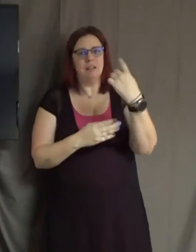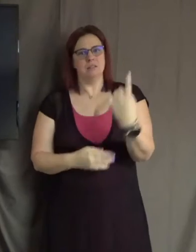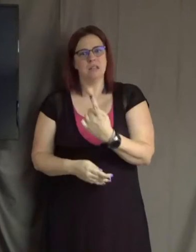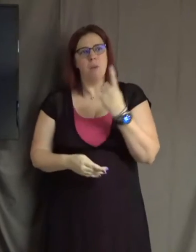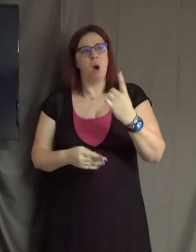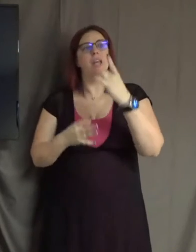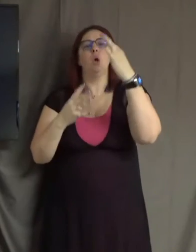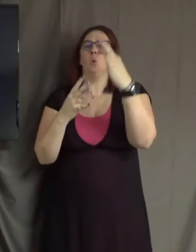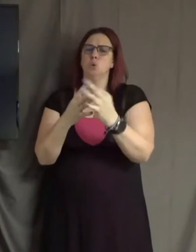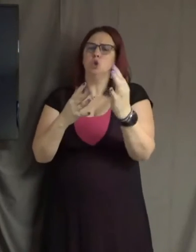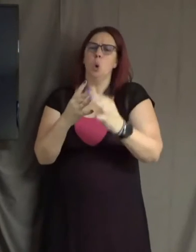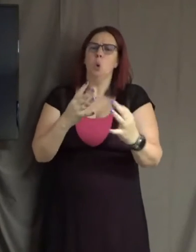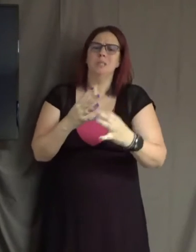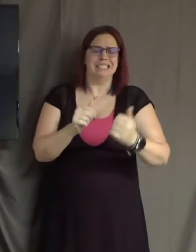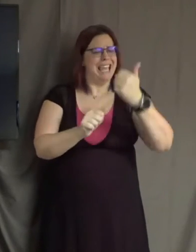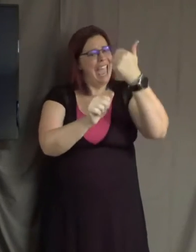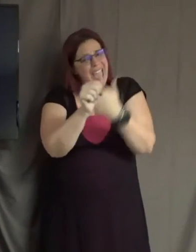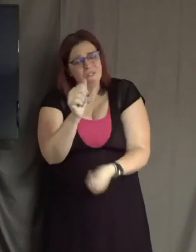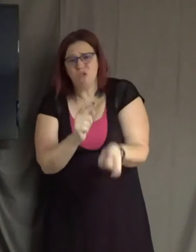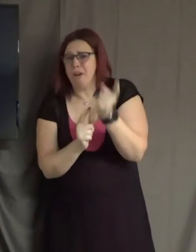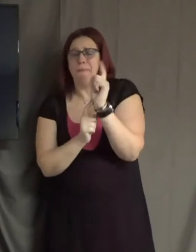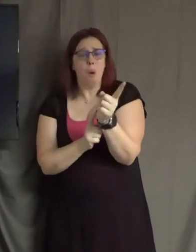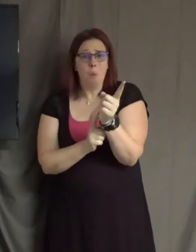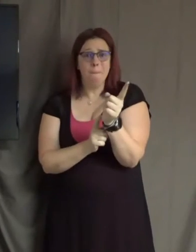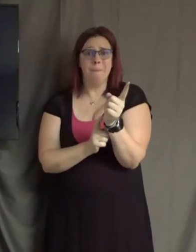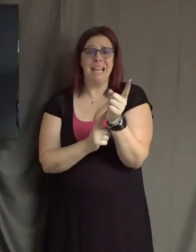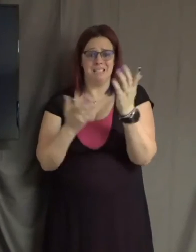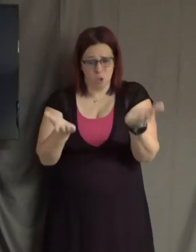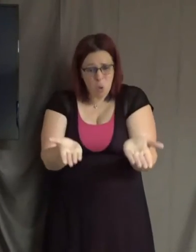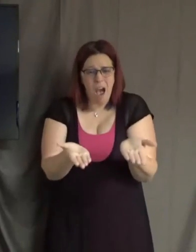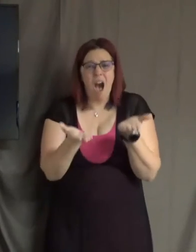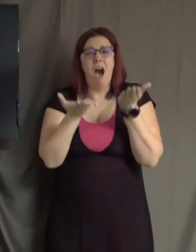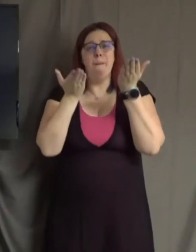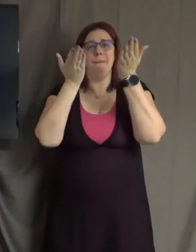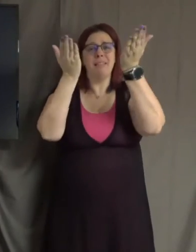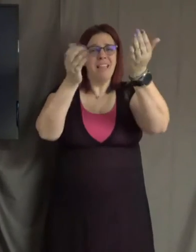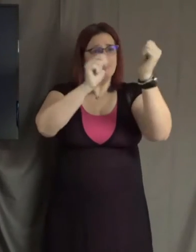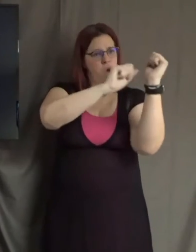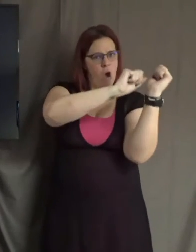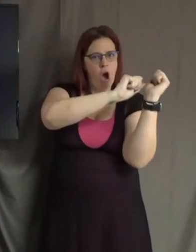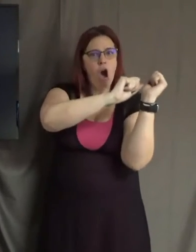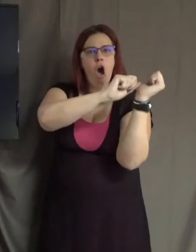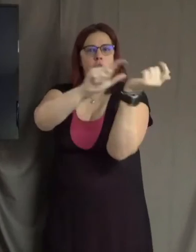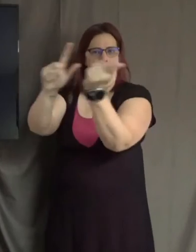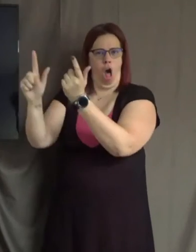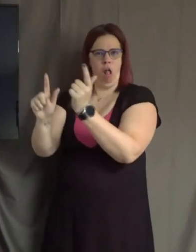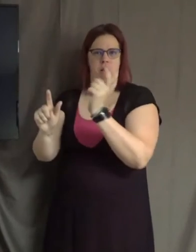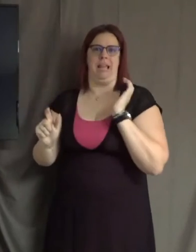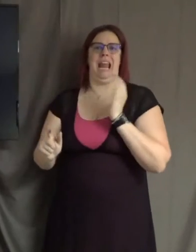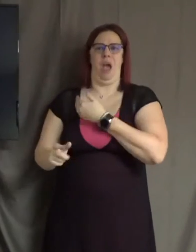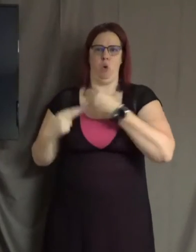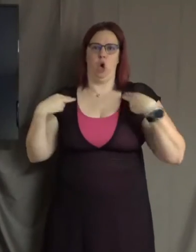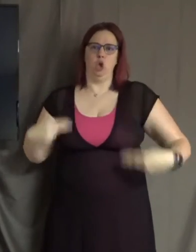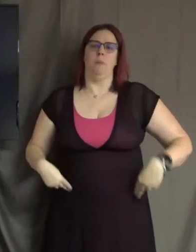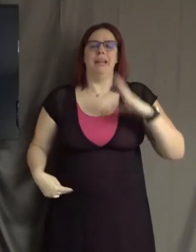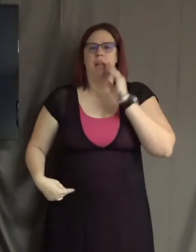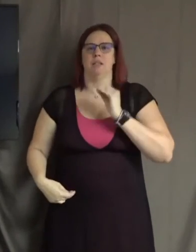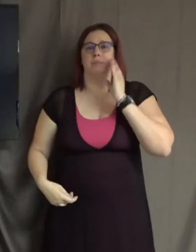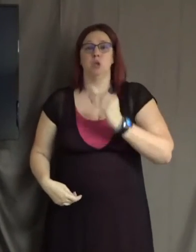at every moment we possibly can, uplift all in our human experience, whether we know them personally or